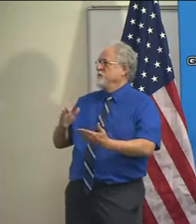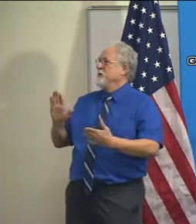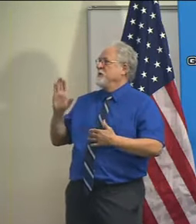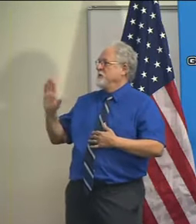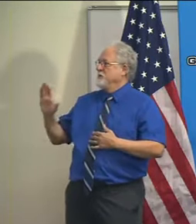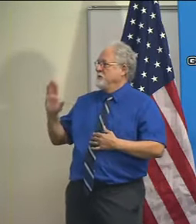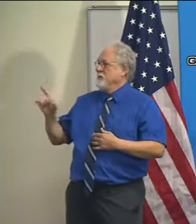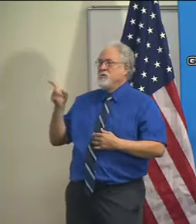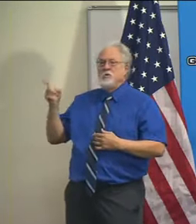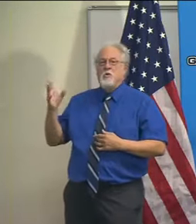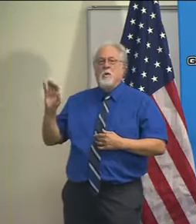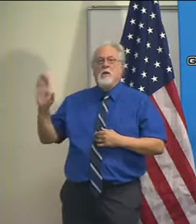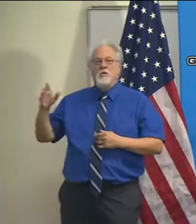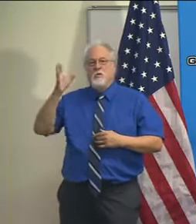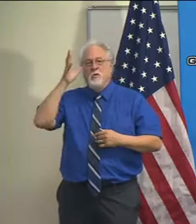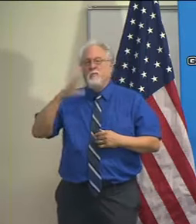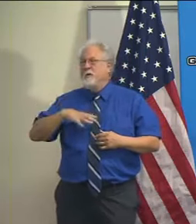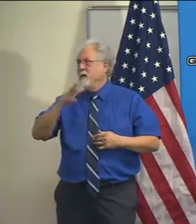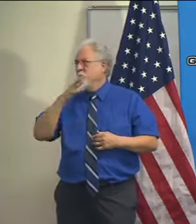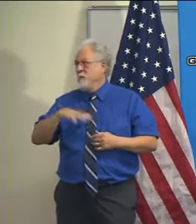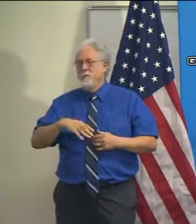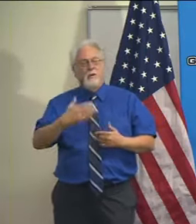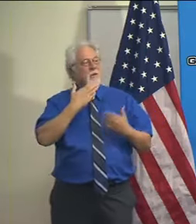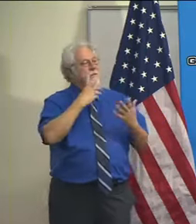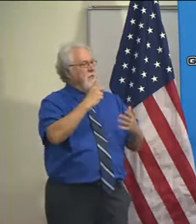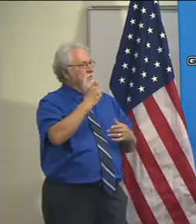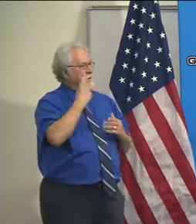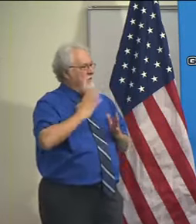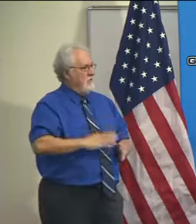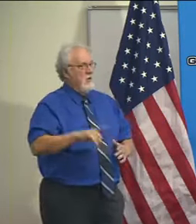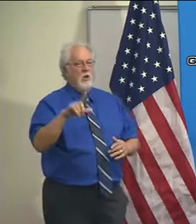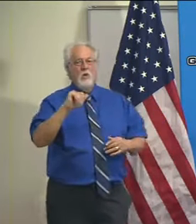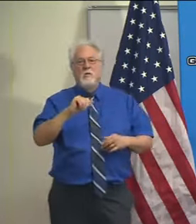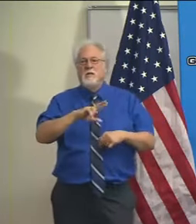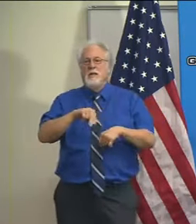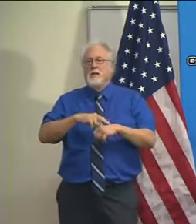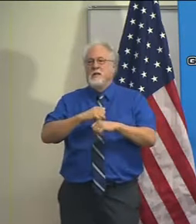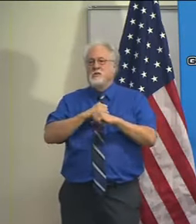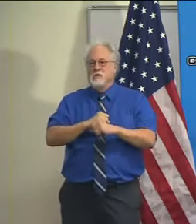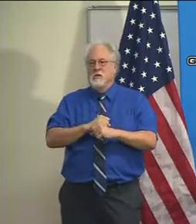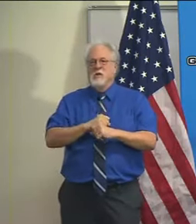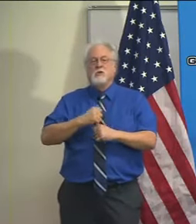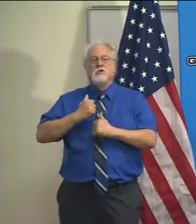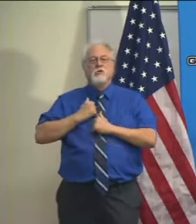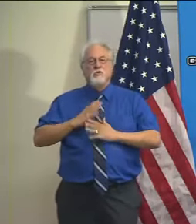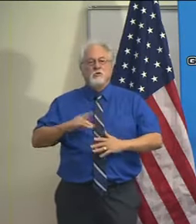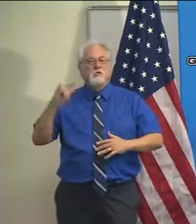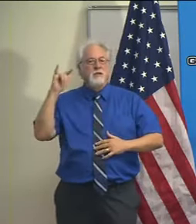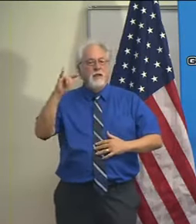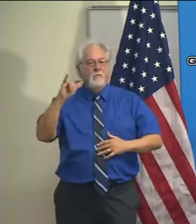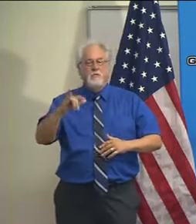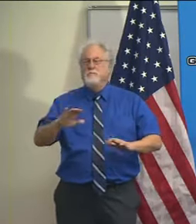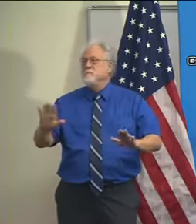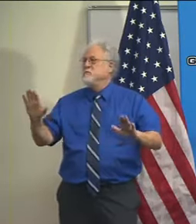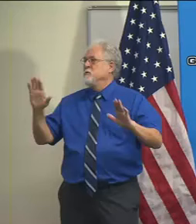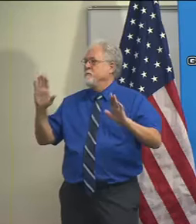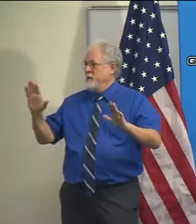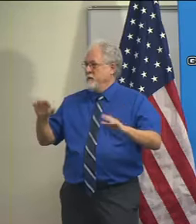you and your men and women of the Louisiana National Guard, those soldiers and those airmen. Just tremendous.